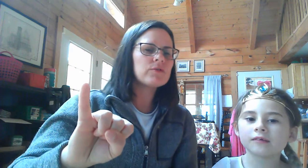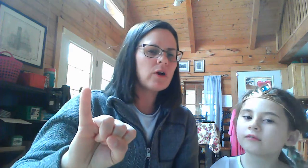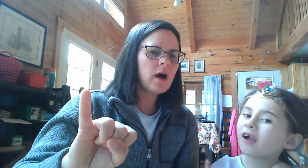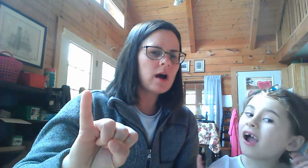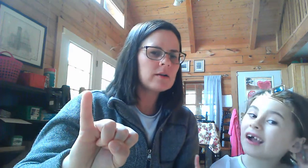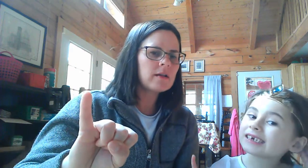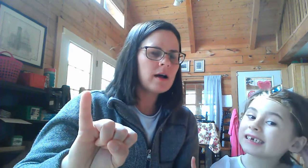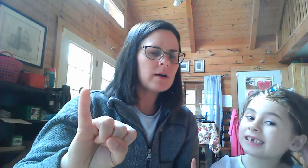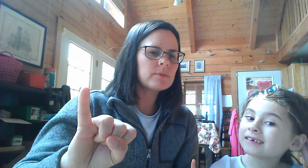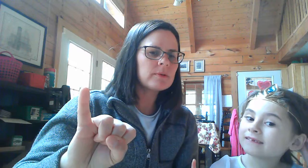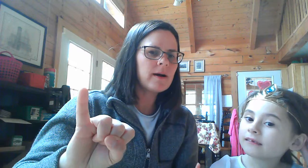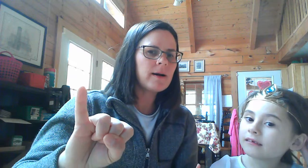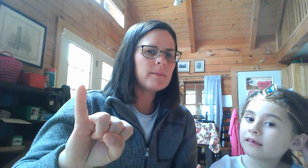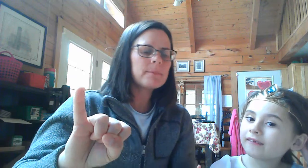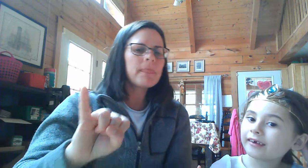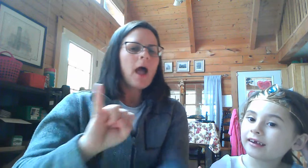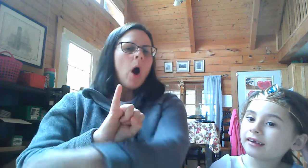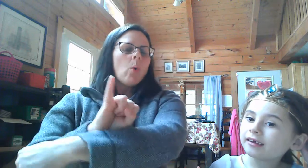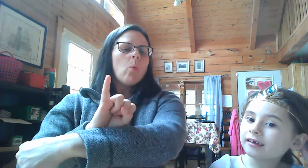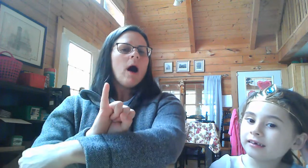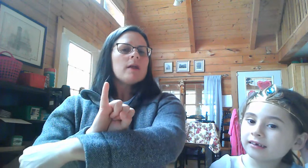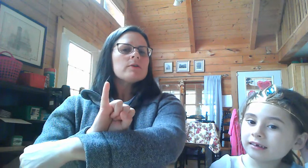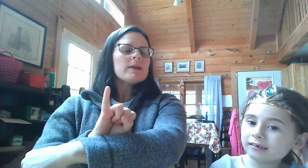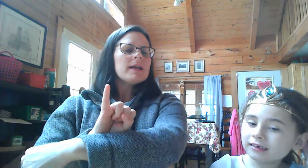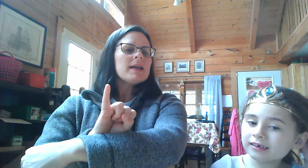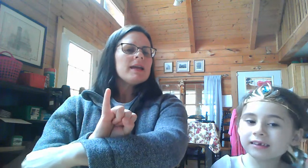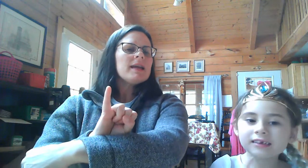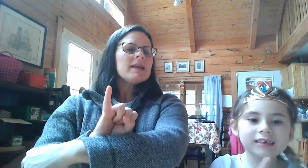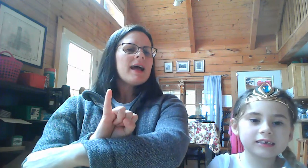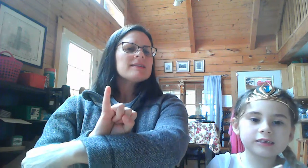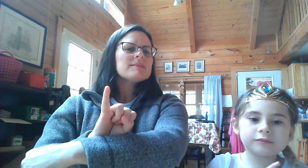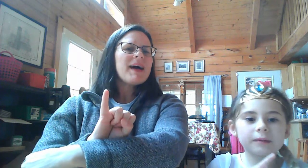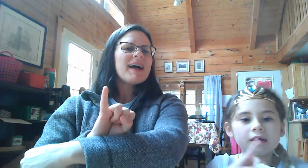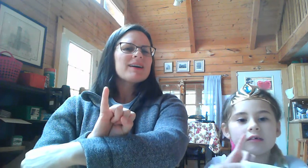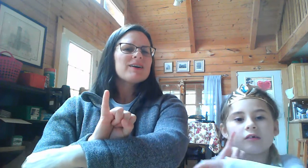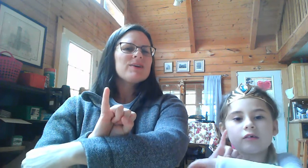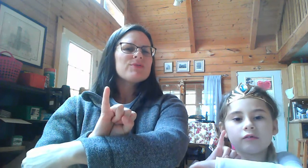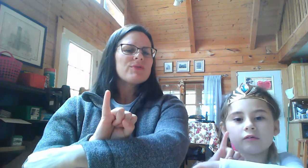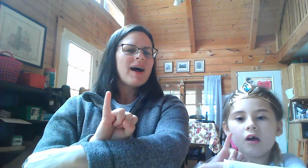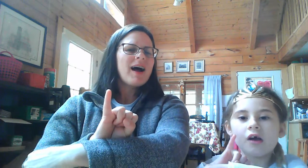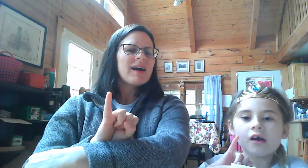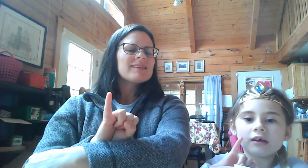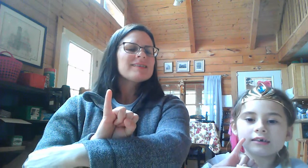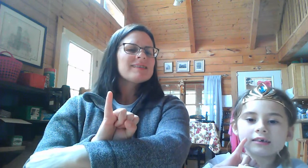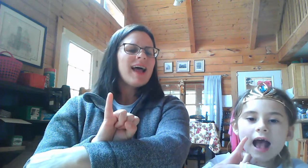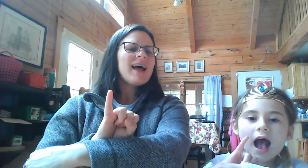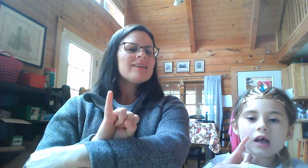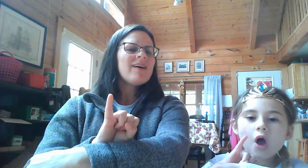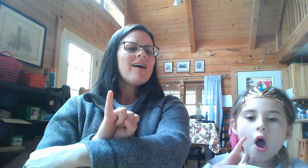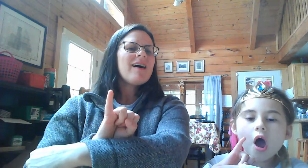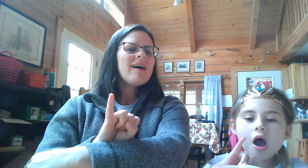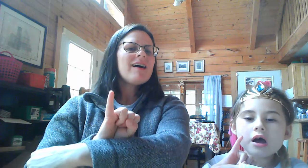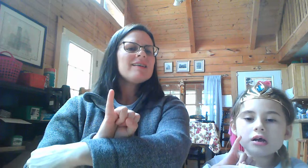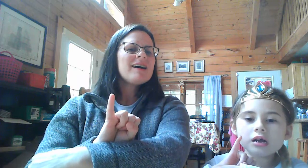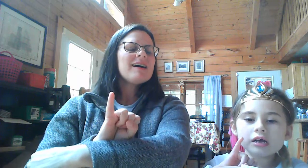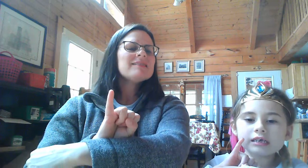frog. Glob, glob. One green and speckled frogs sat on a